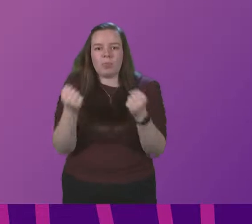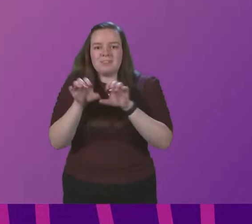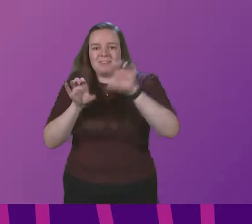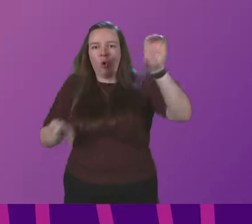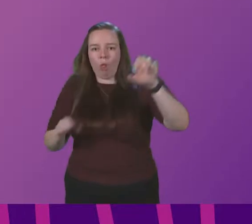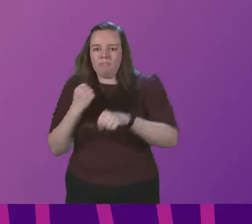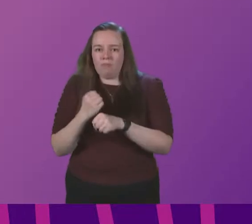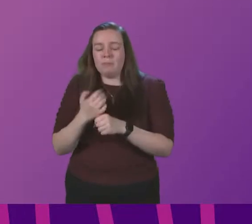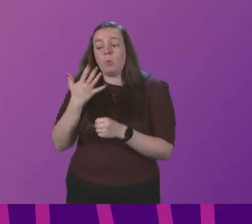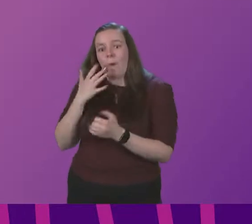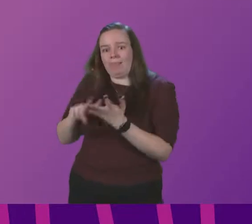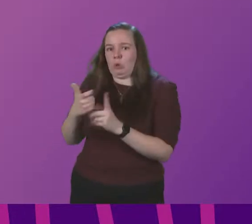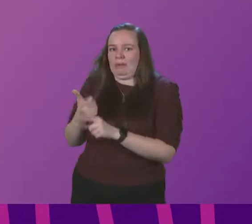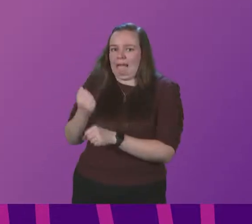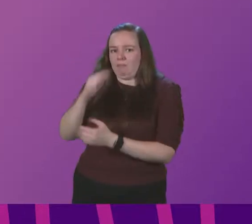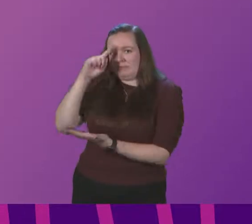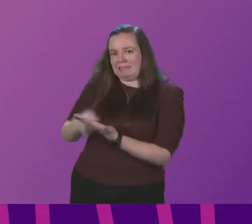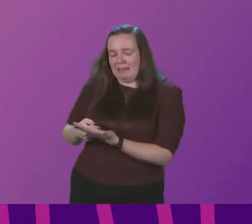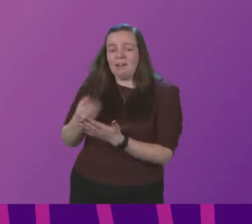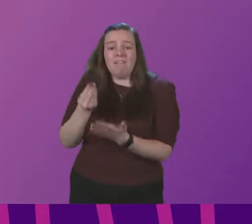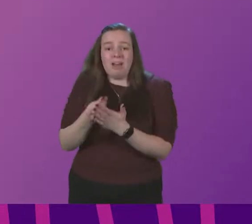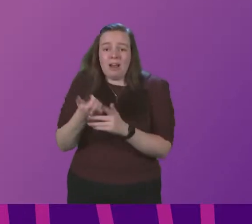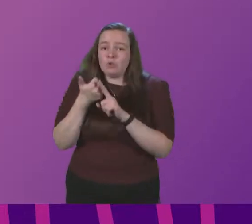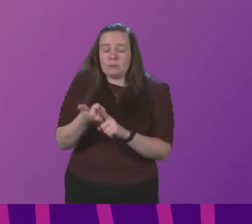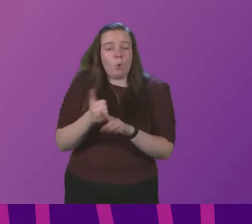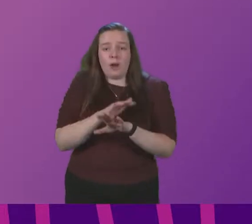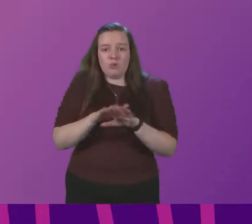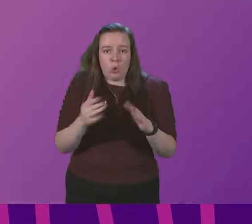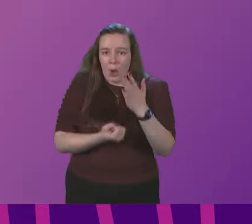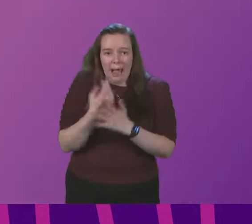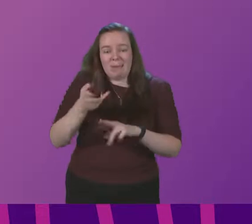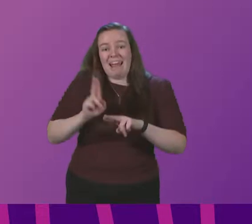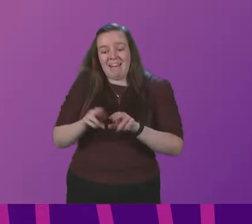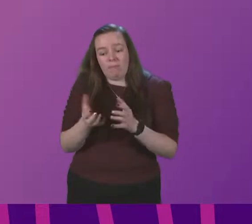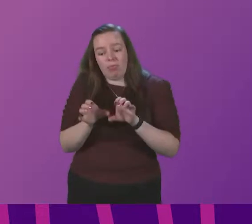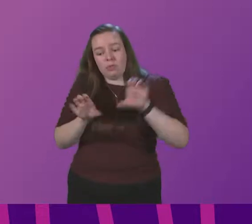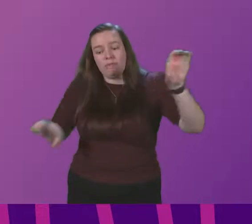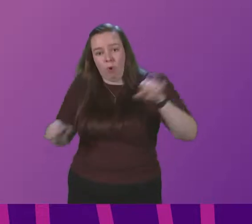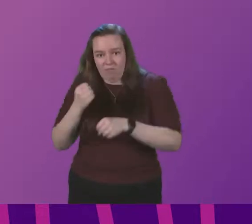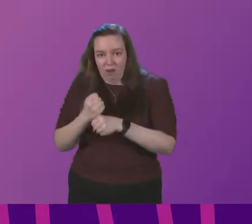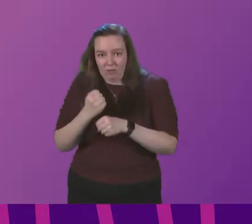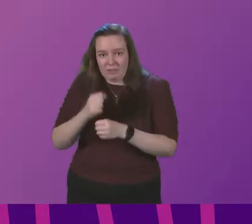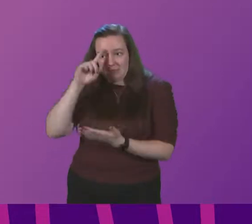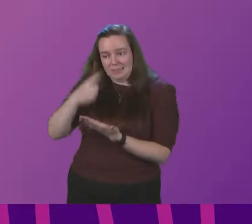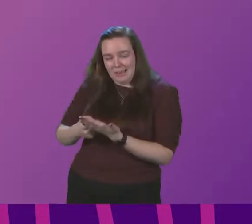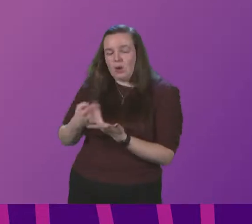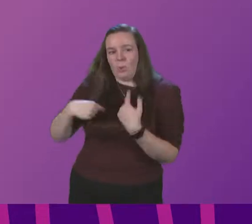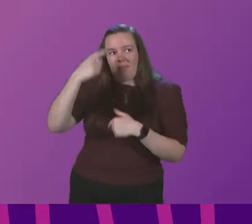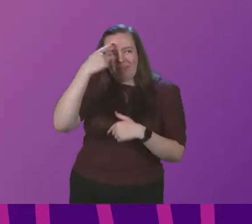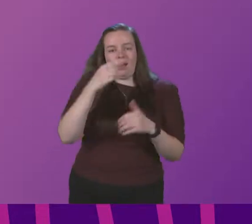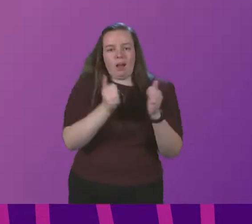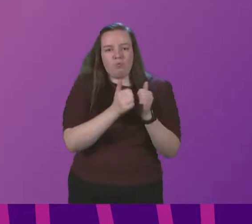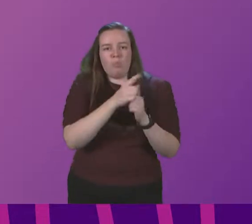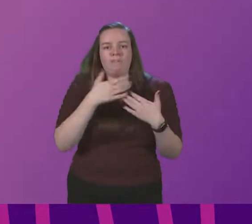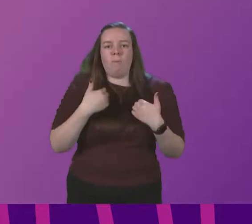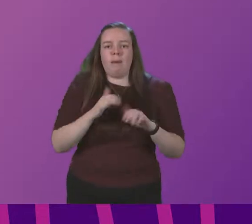government makes decisions. Financial support is not triggered if the devolved governments take decisions we consider appropriate for public health